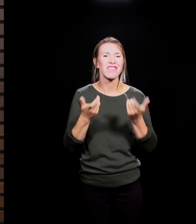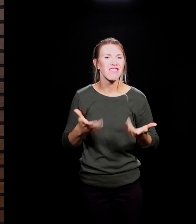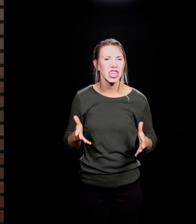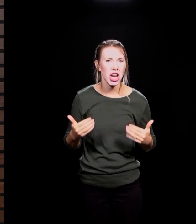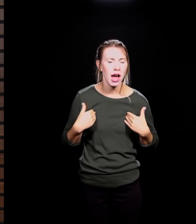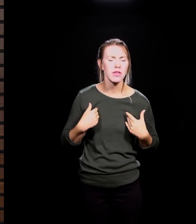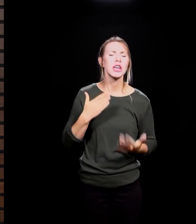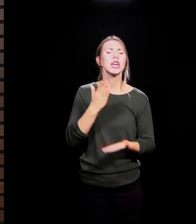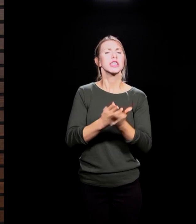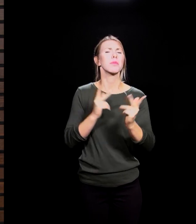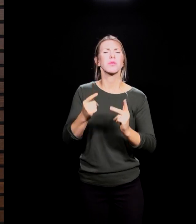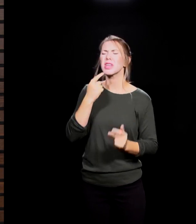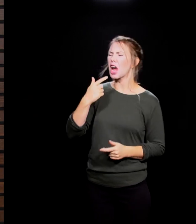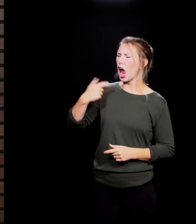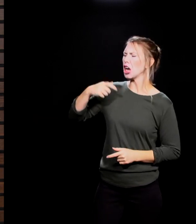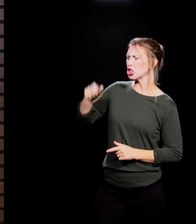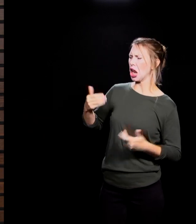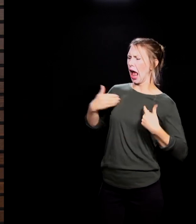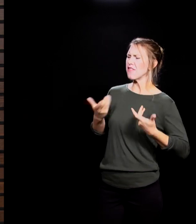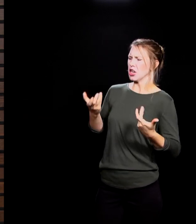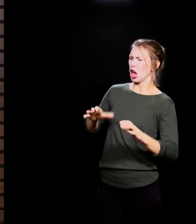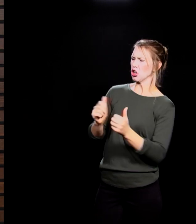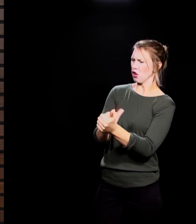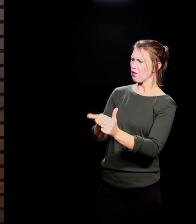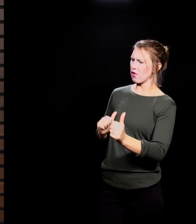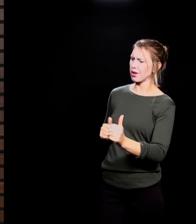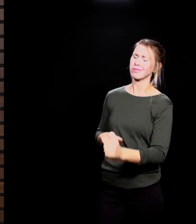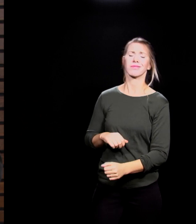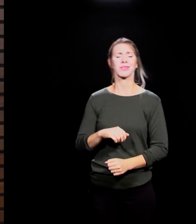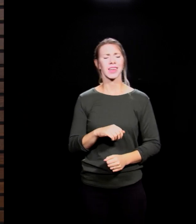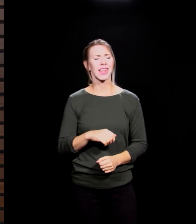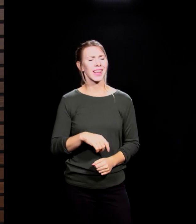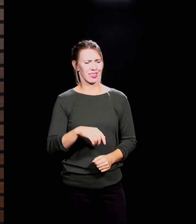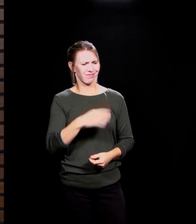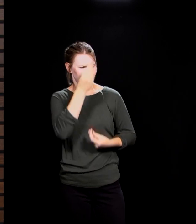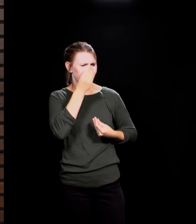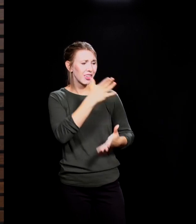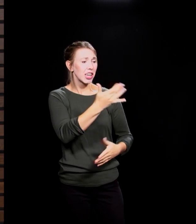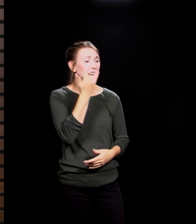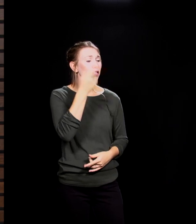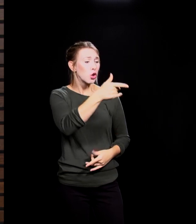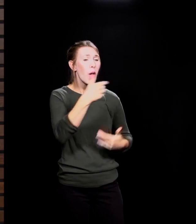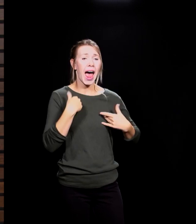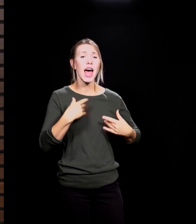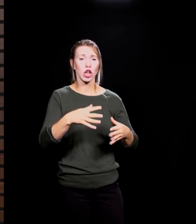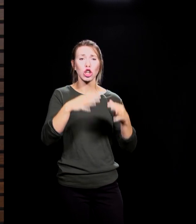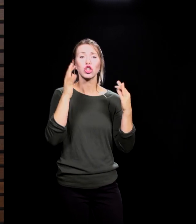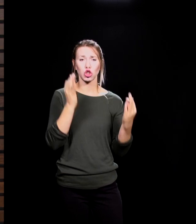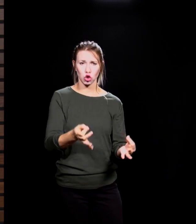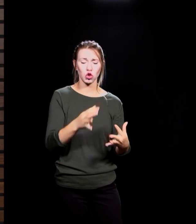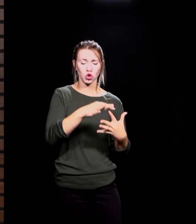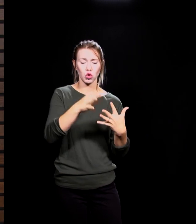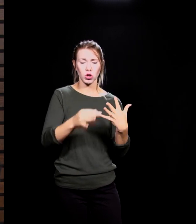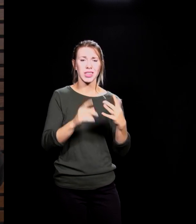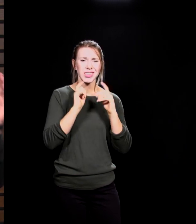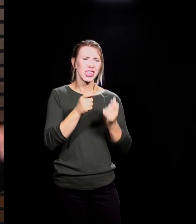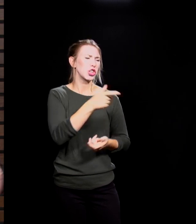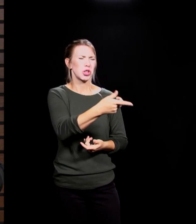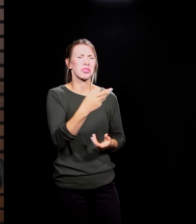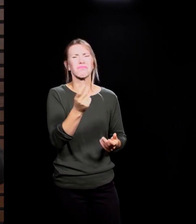avoid it. Well, let me just break the news for you. You would sin sooner or later. It would happen. And people say, well, if Adam and Eve hadn't sinned,